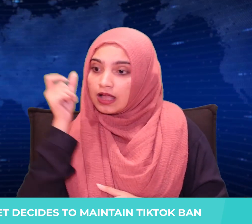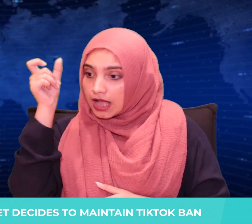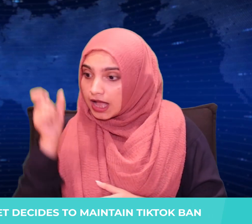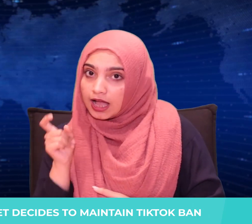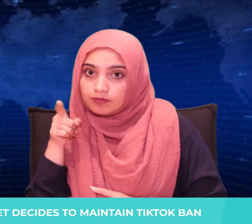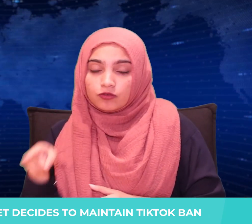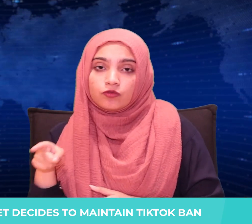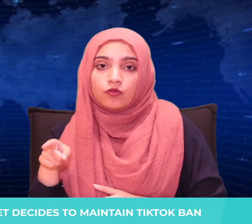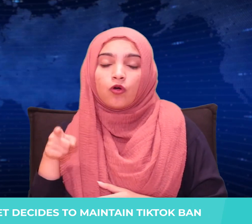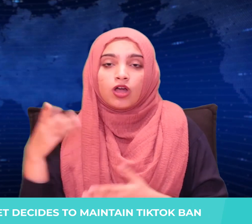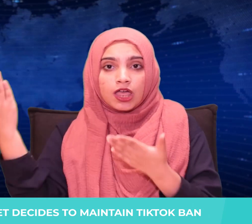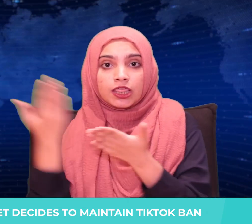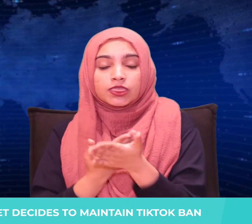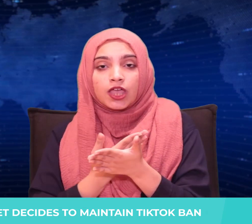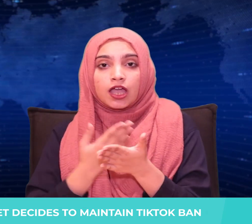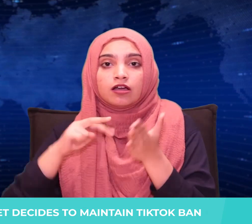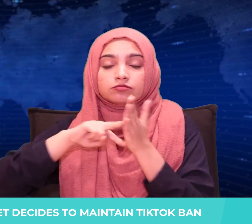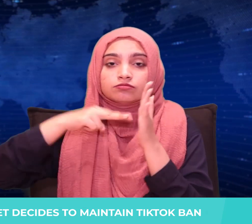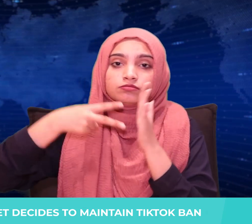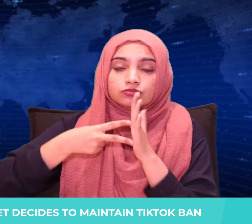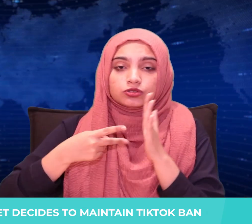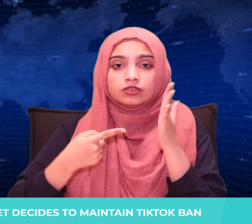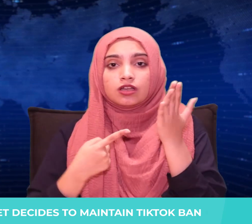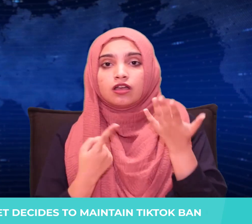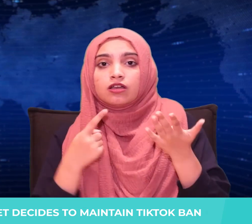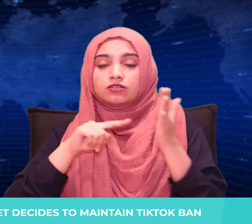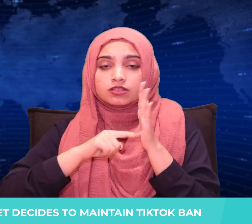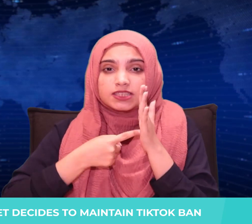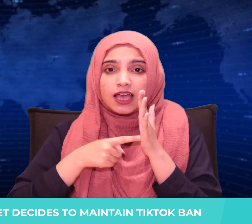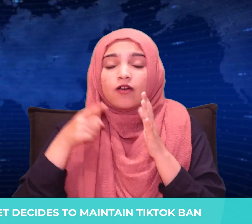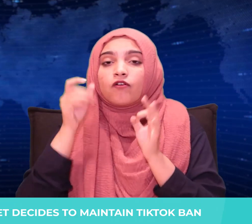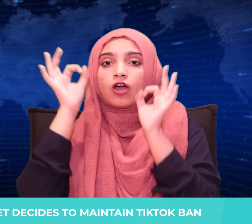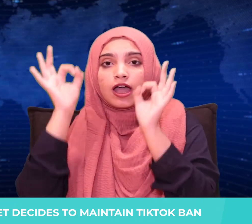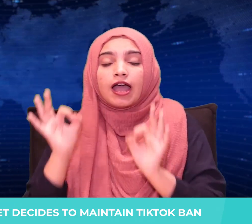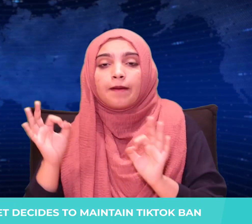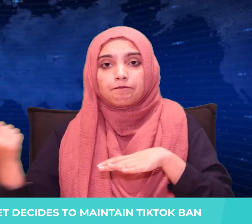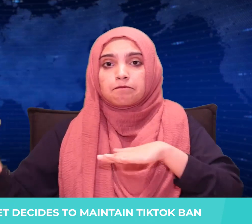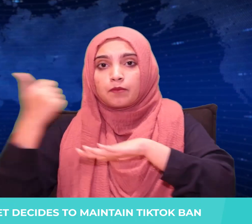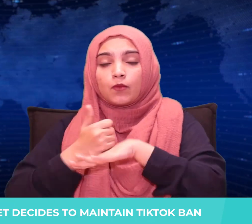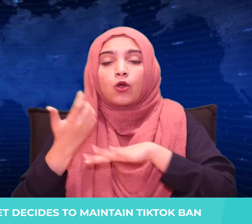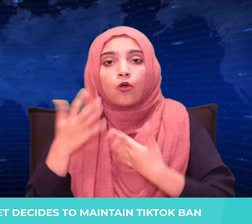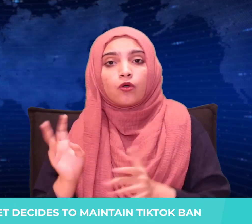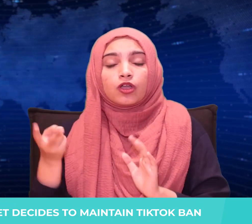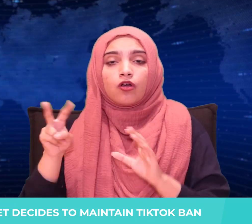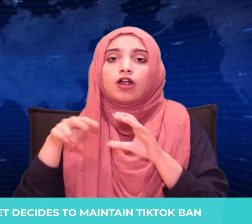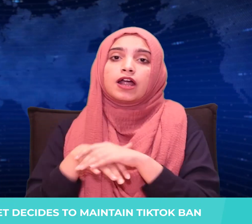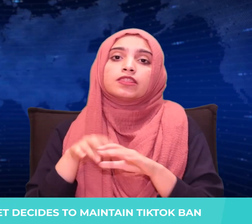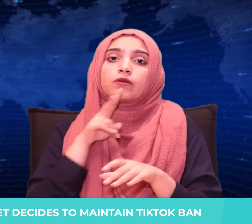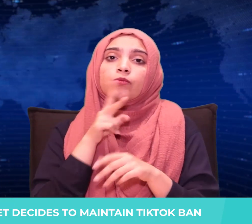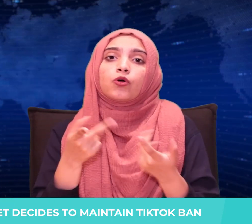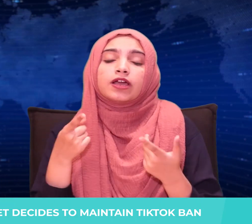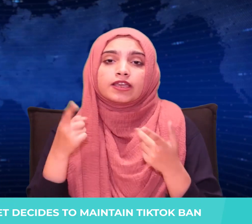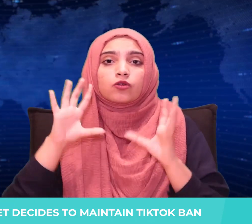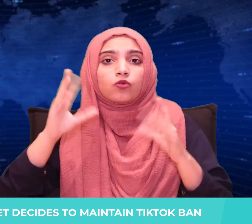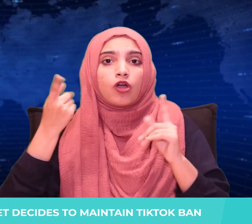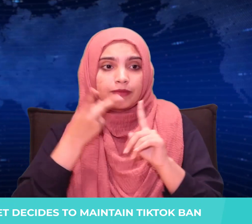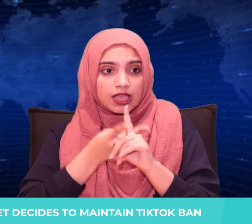to design malware that would be installed on AT&T's computers without authorization to